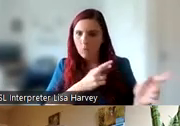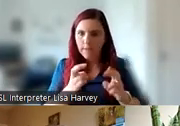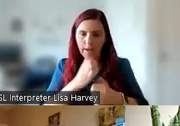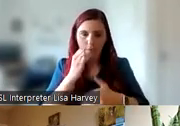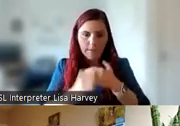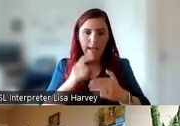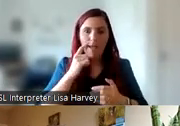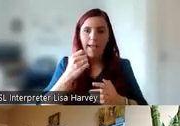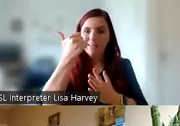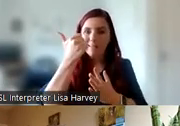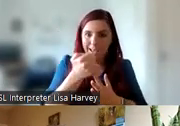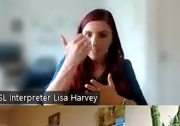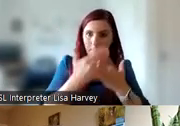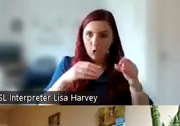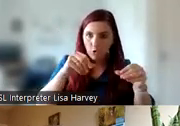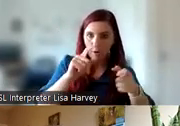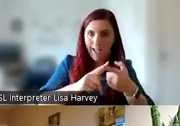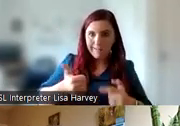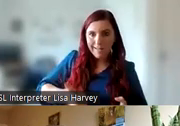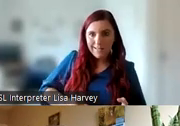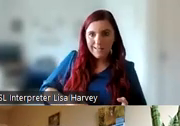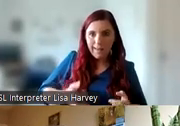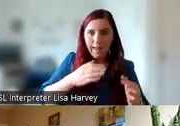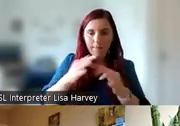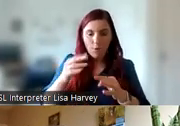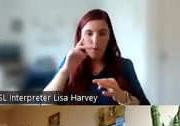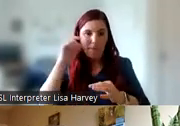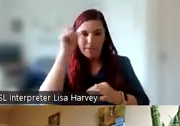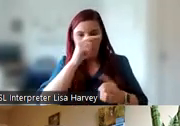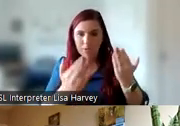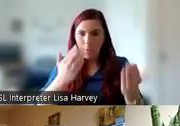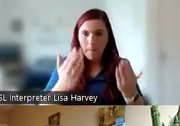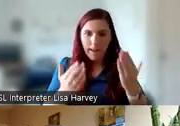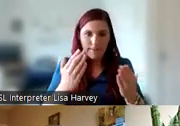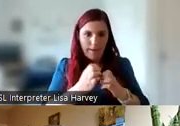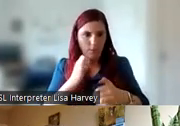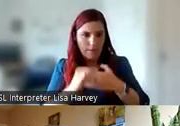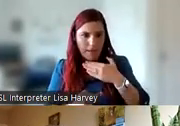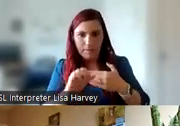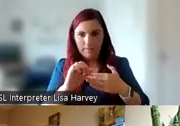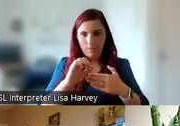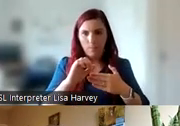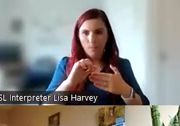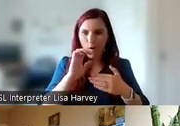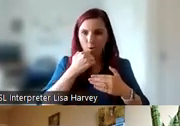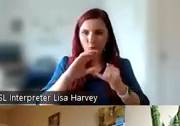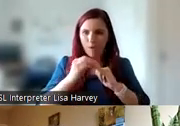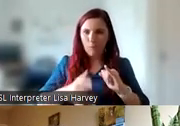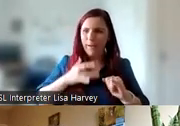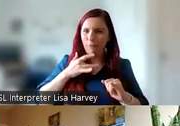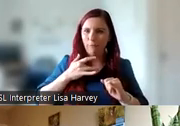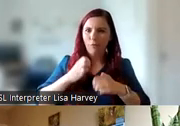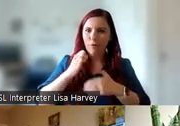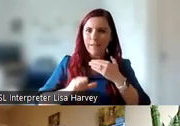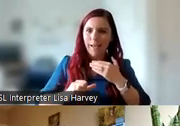sugars and administering insulin. So it can be quite difficult to balance diabetes management with the demands of everyday life. And this is